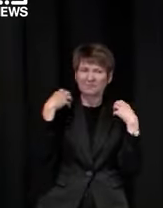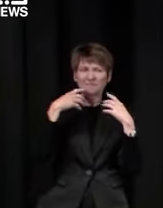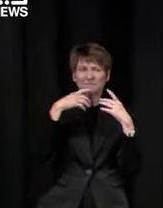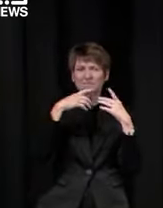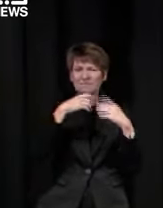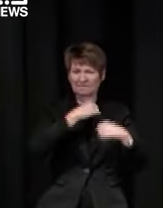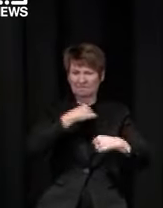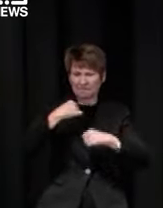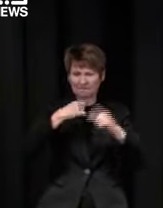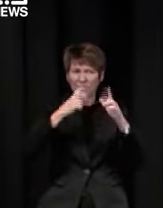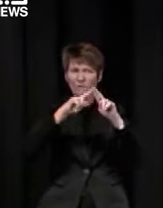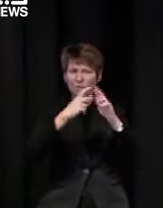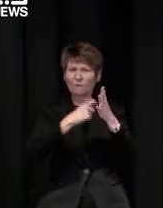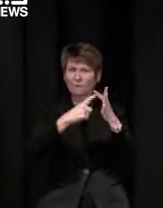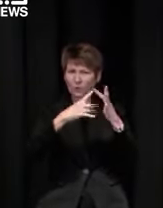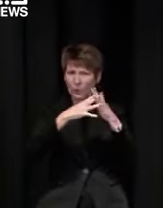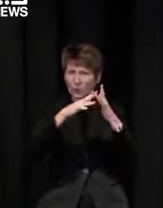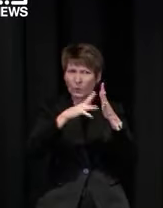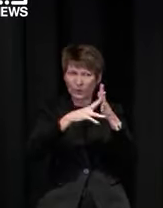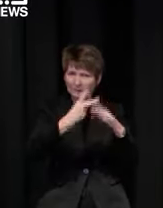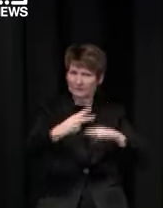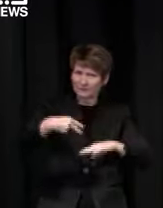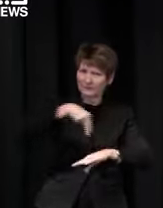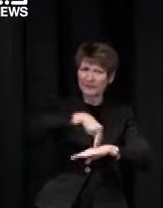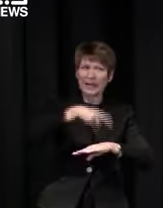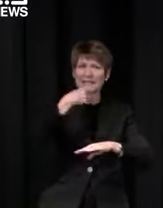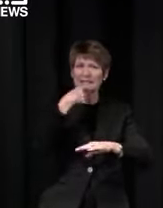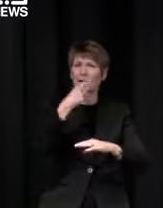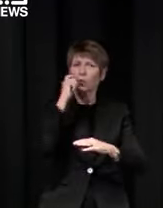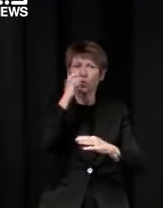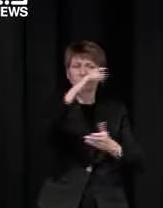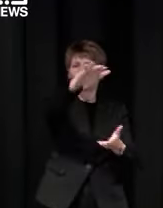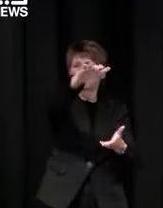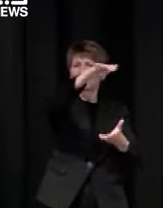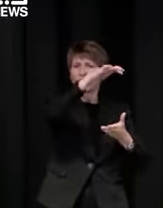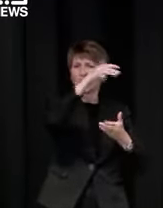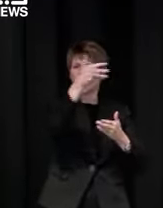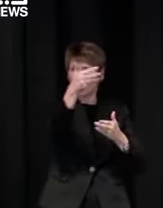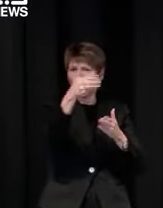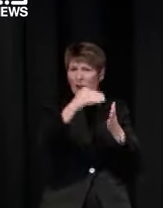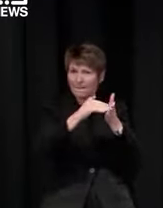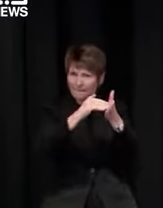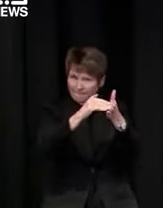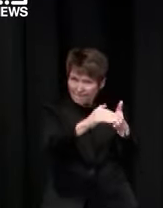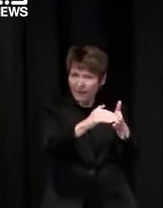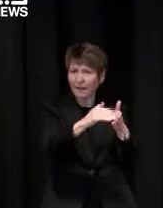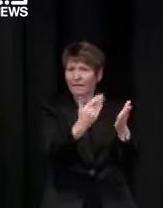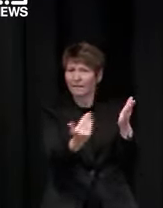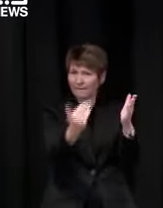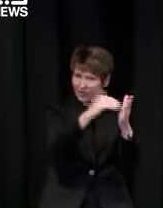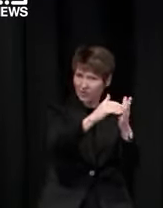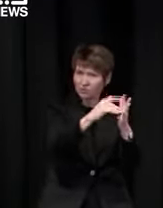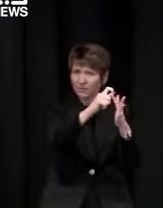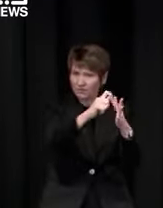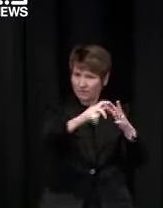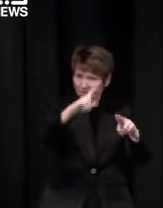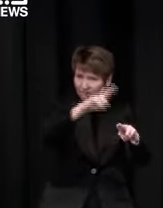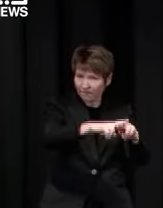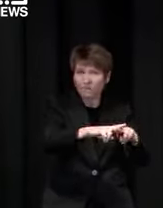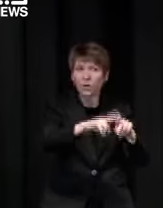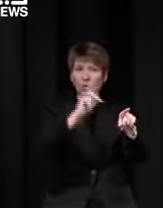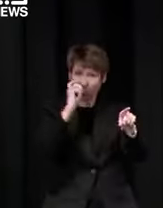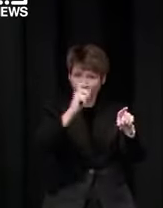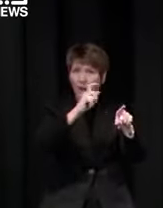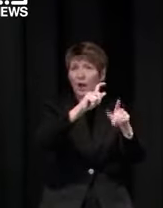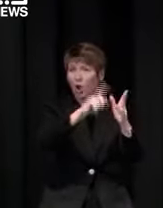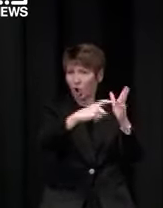those updated figures would be provided to state and territory governments has he provided you with those updated figures i think we have some greater